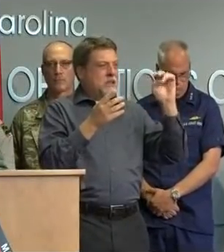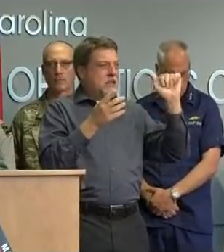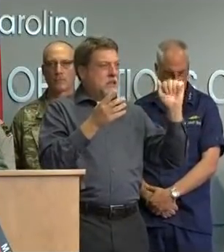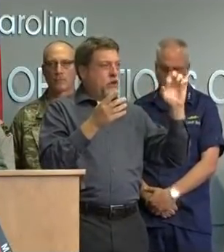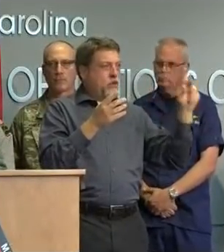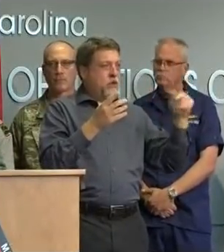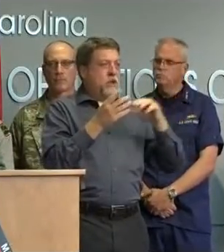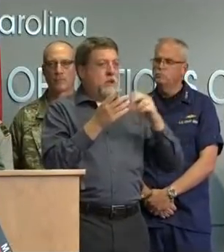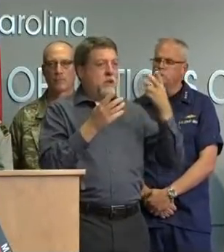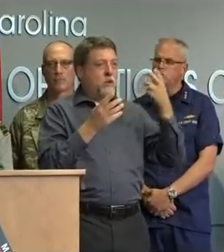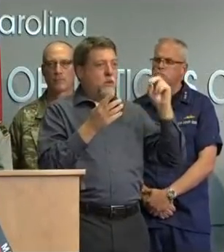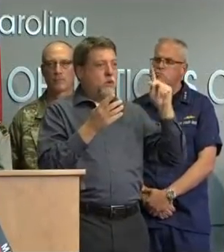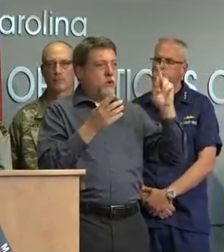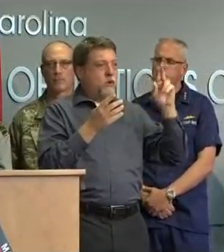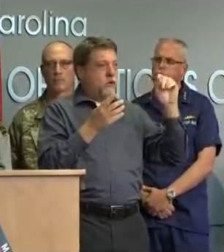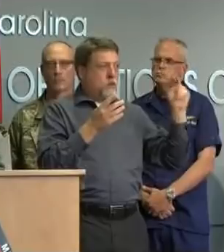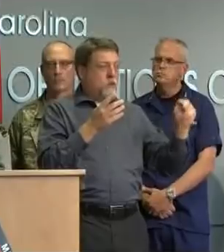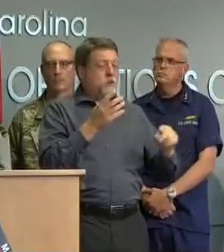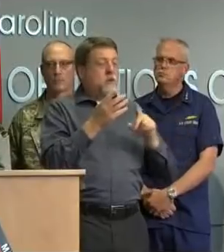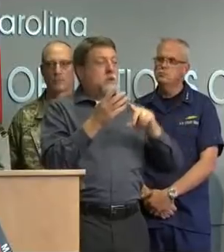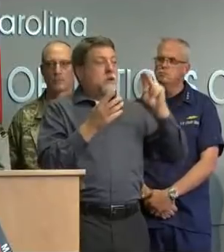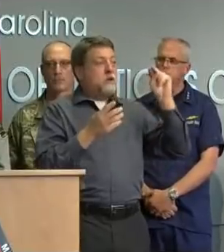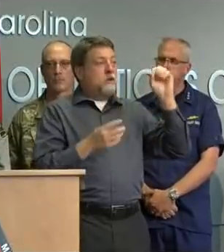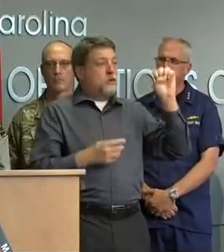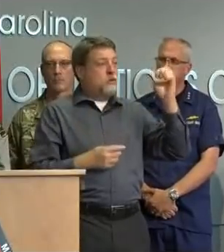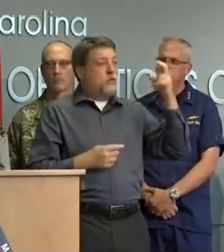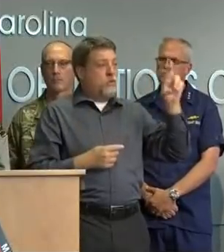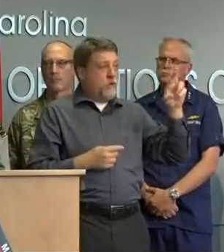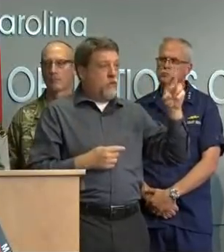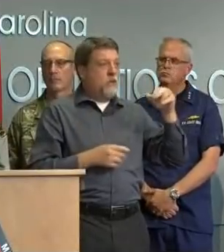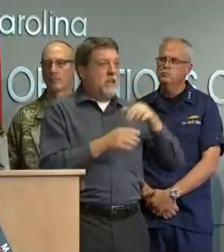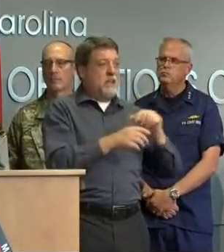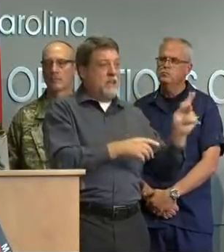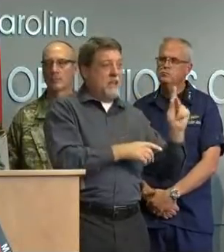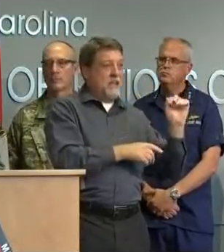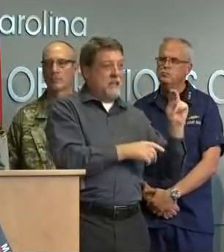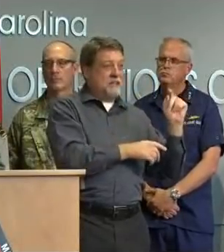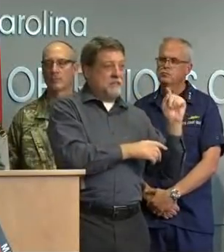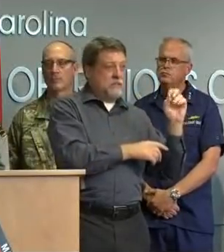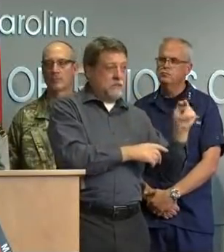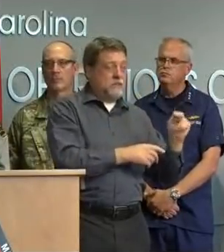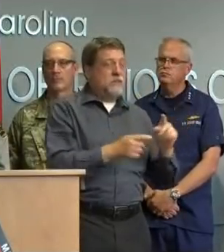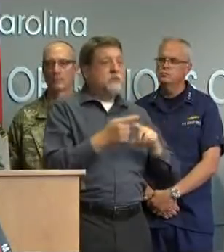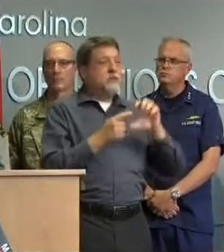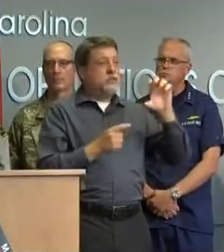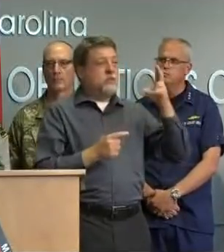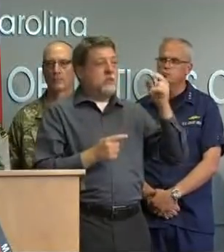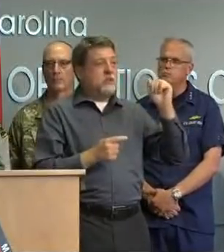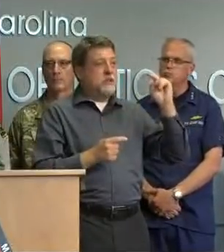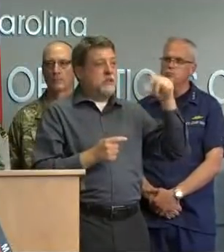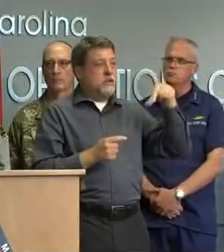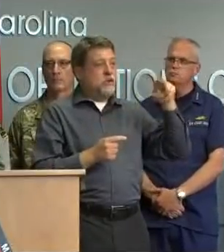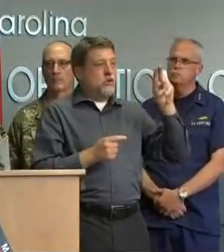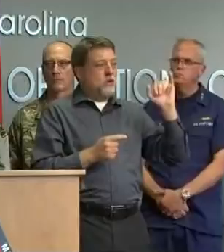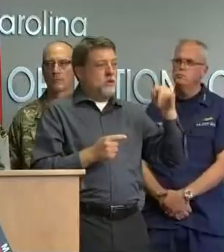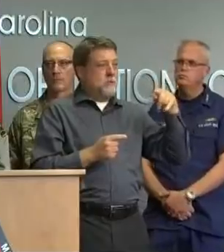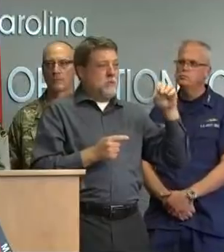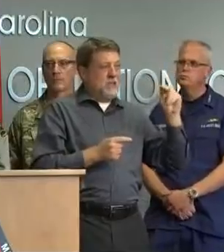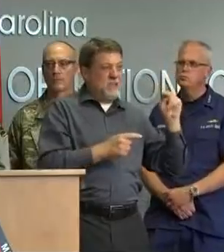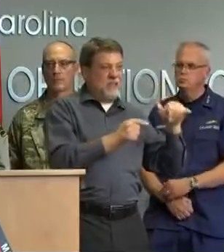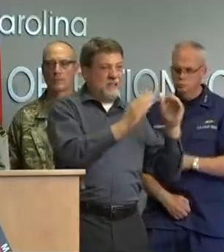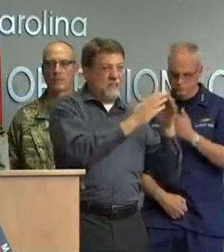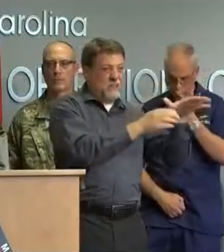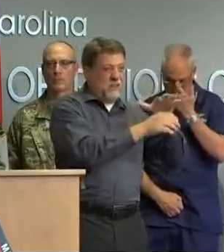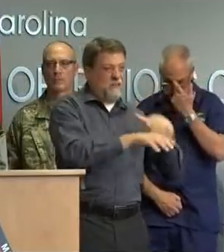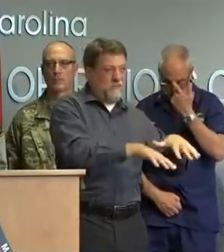noose river at kinston northeast cape fear river at chinkapin noose river near goldsboro northeast cape fear